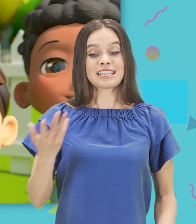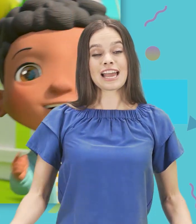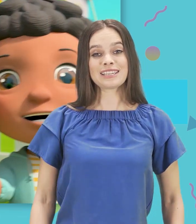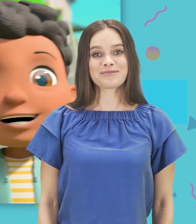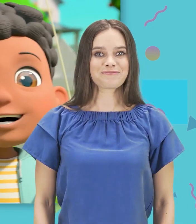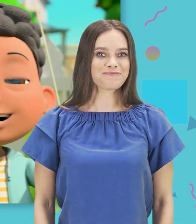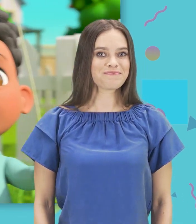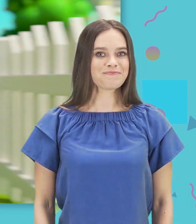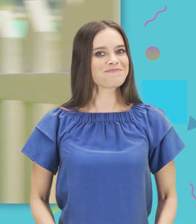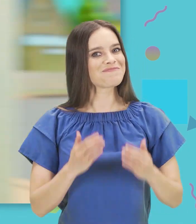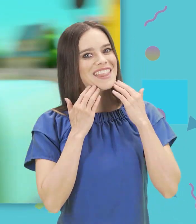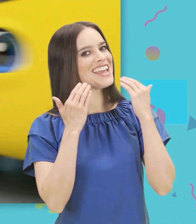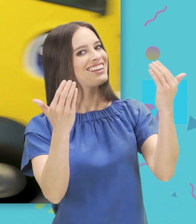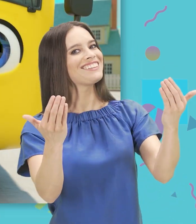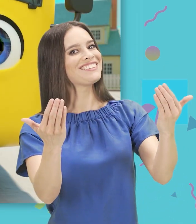say Thank you